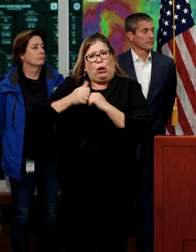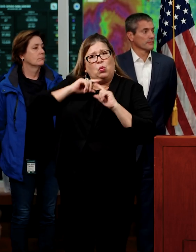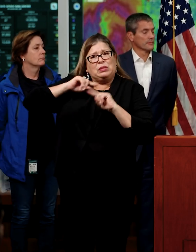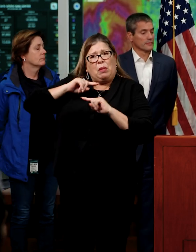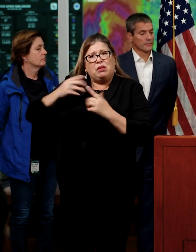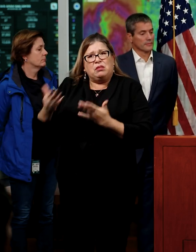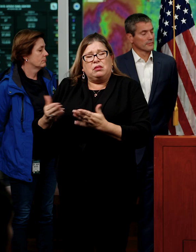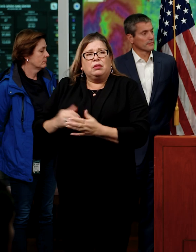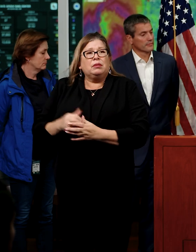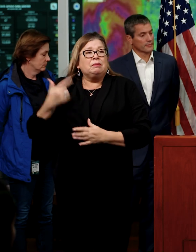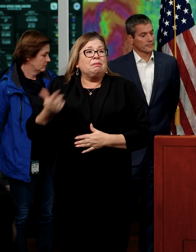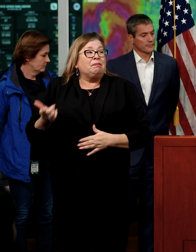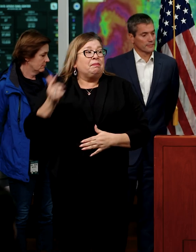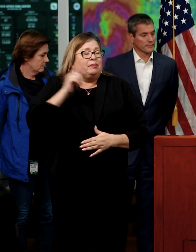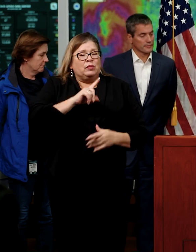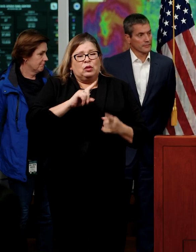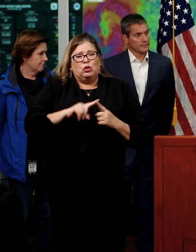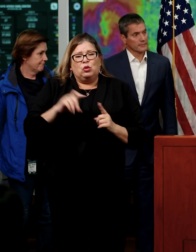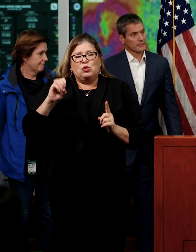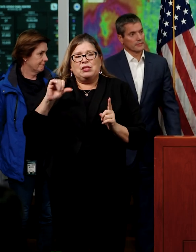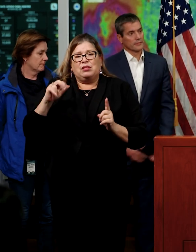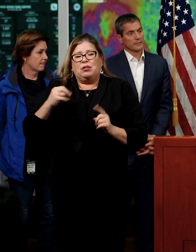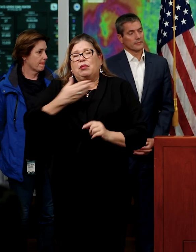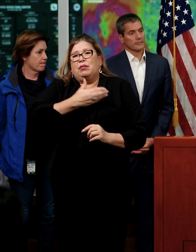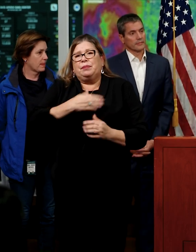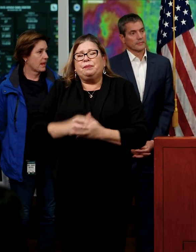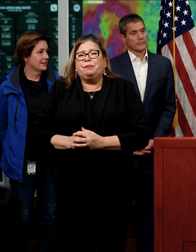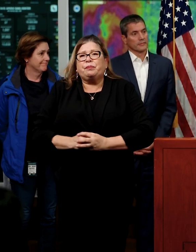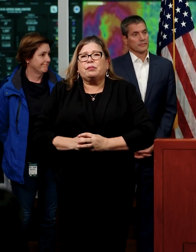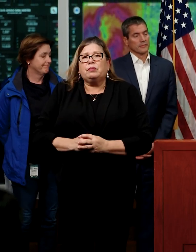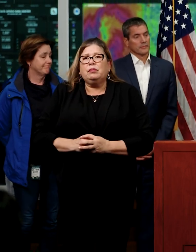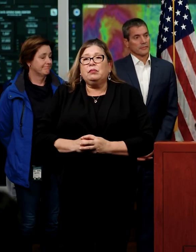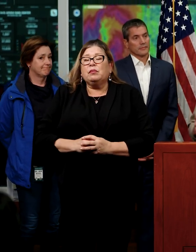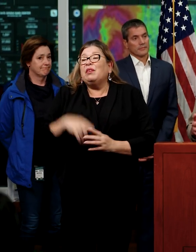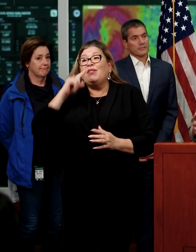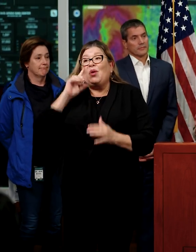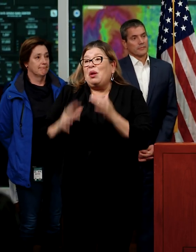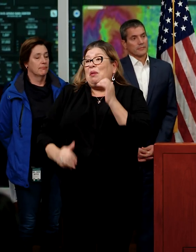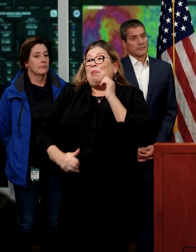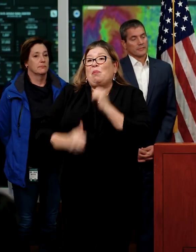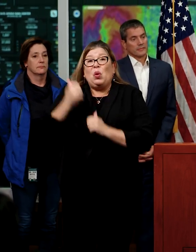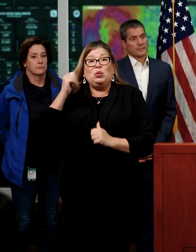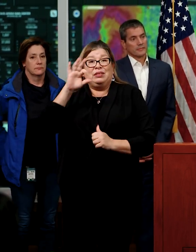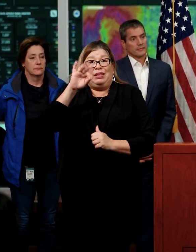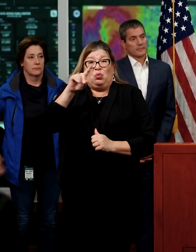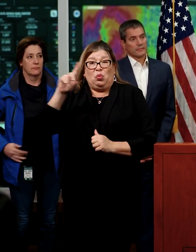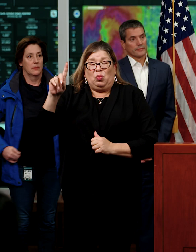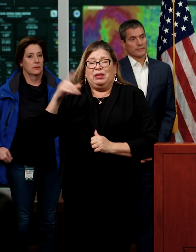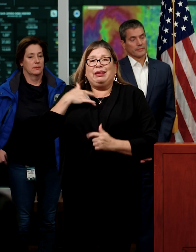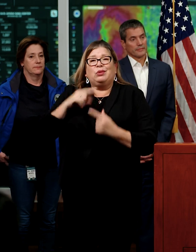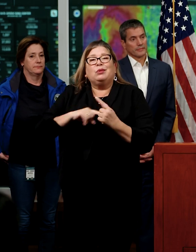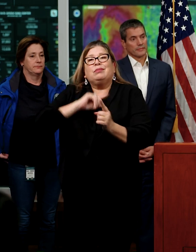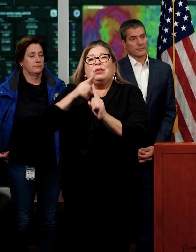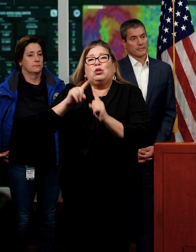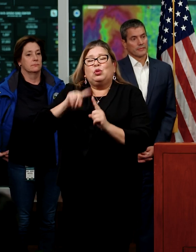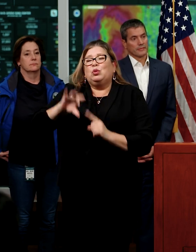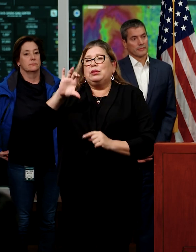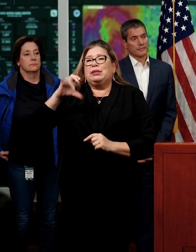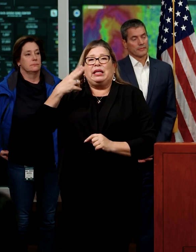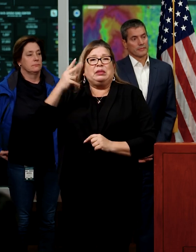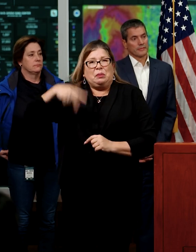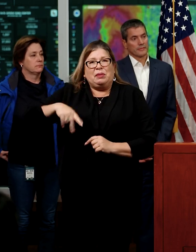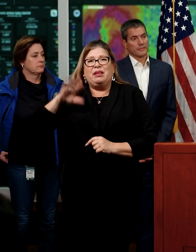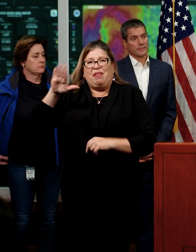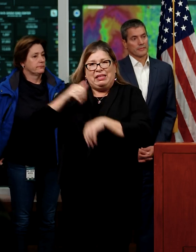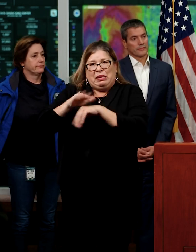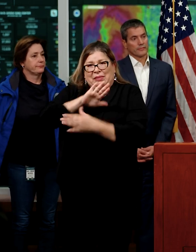take that? That's the answer. Yeah, to answer your question, for the most cellular 911 calls come into the California Highway Patrol Dispatch Centers.